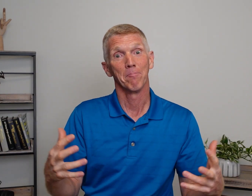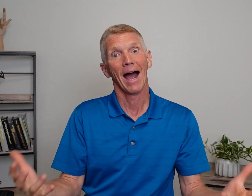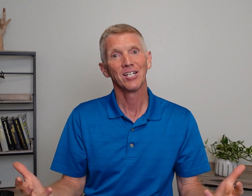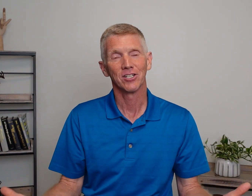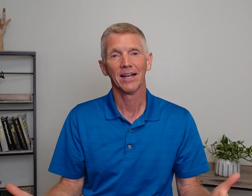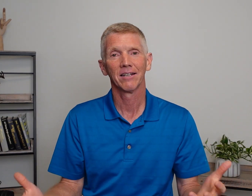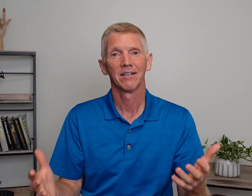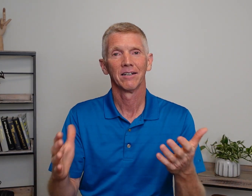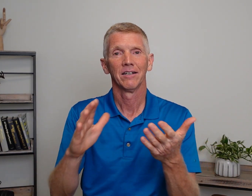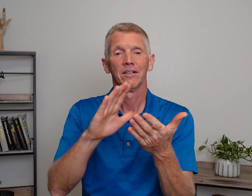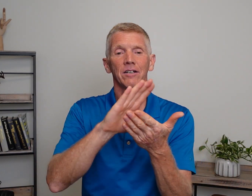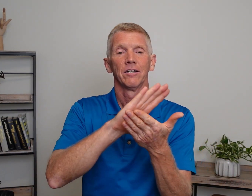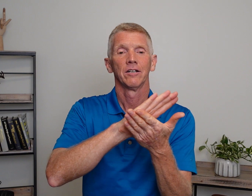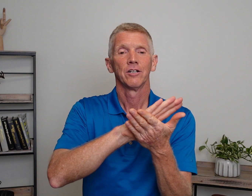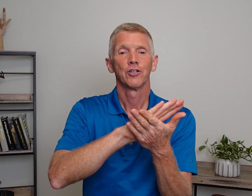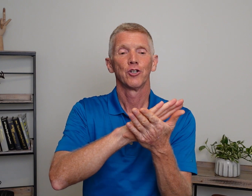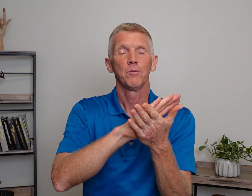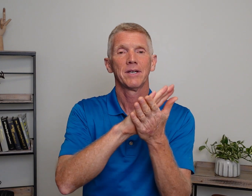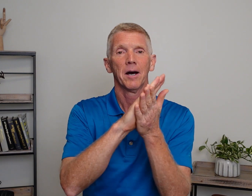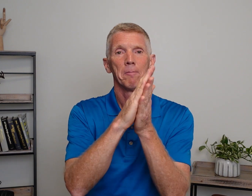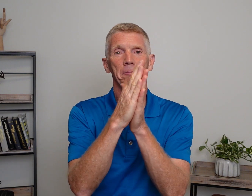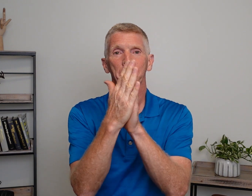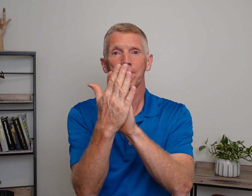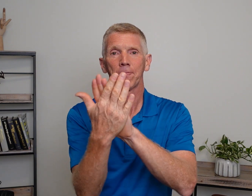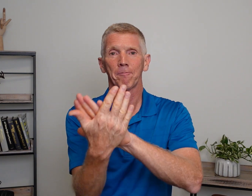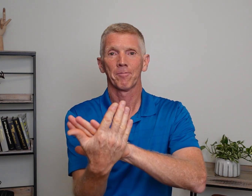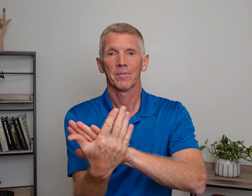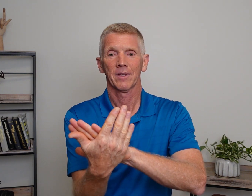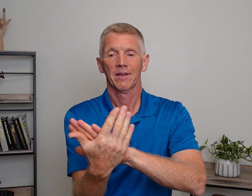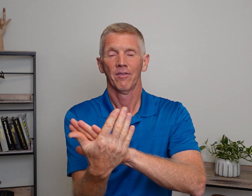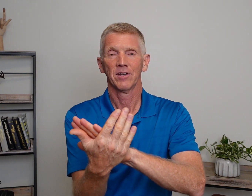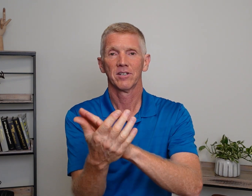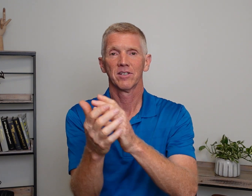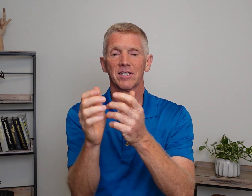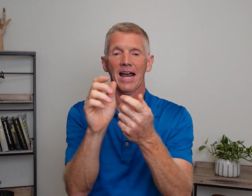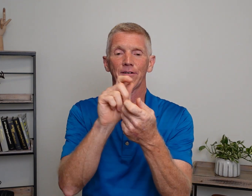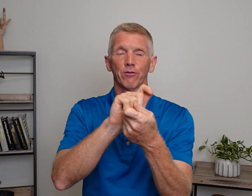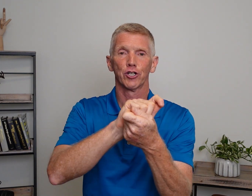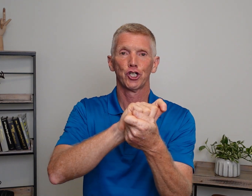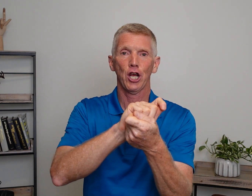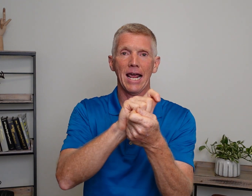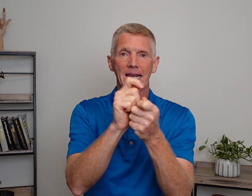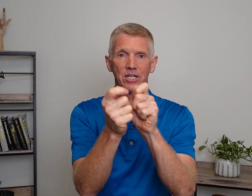mindset. To become. This is the sign for change.